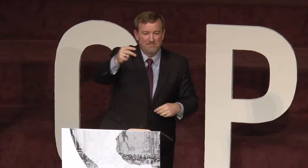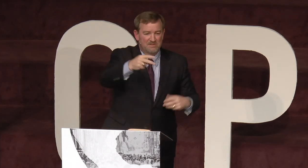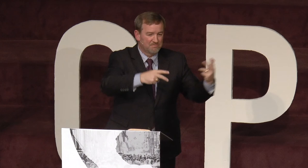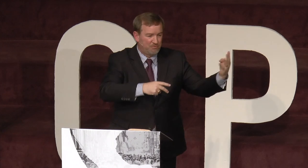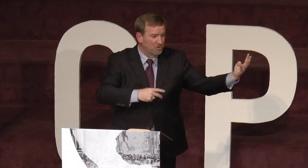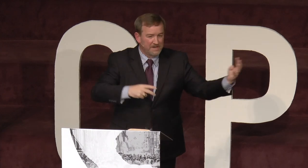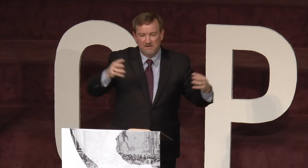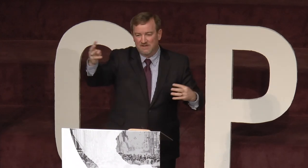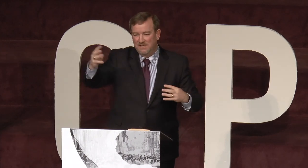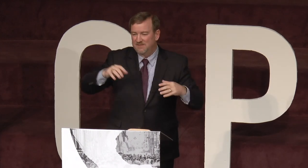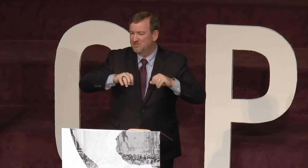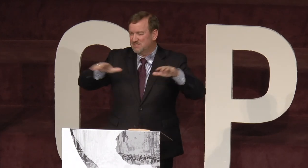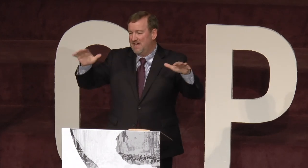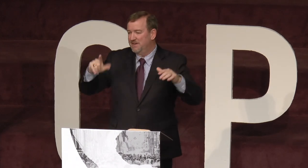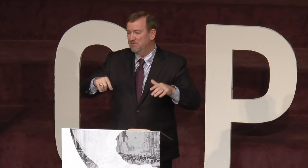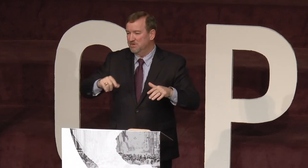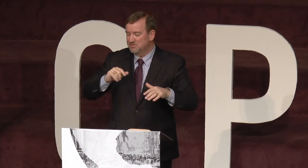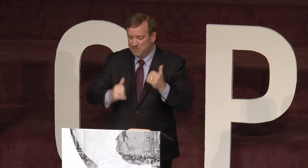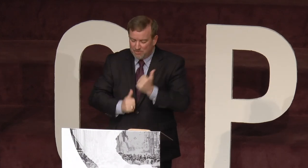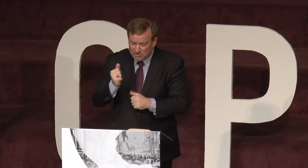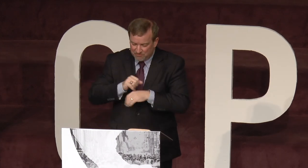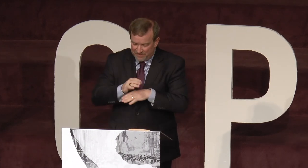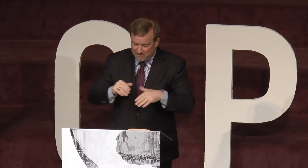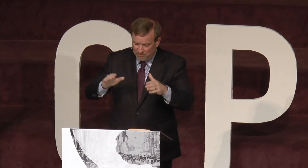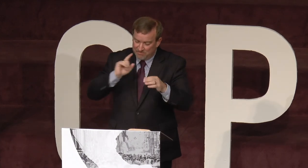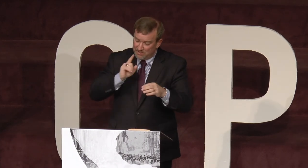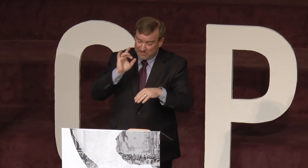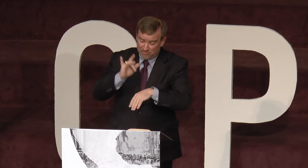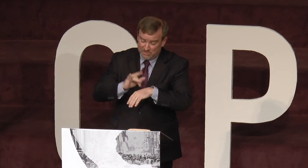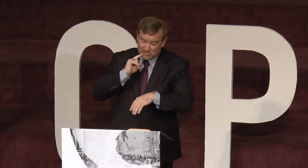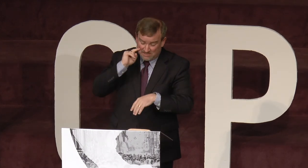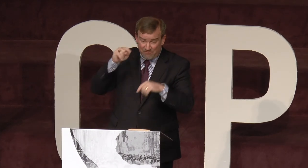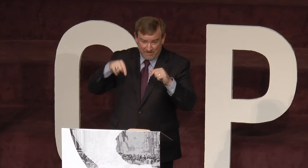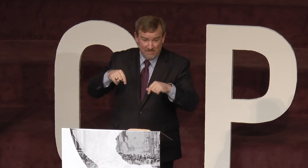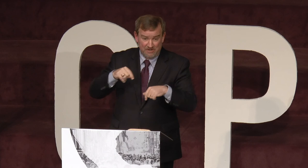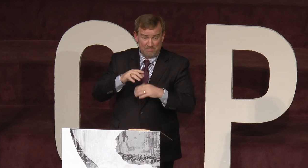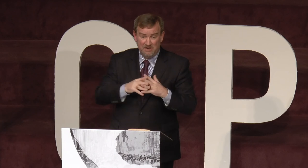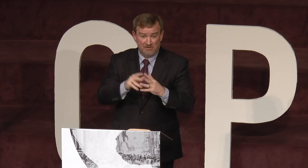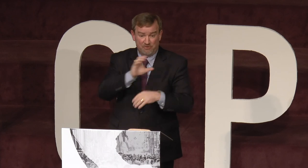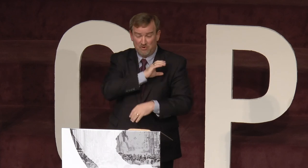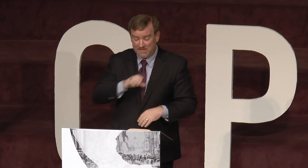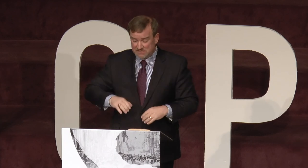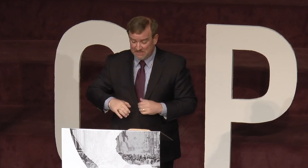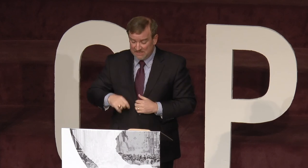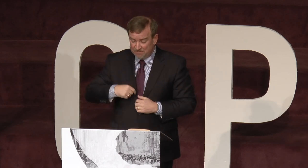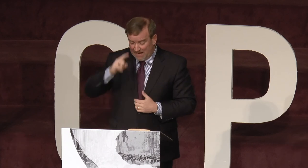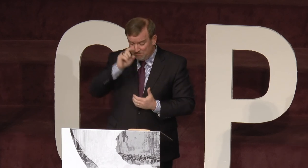maybe four here. They're just scattered everywhere. So the most effective way really to reach the deaf here in America for Christ, I